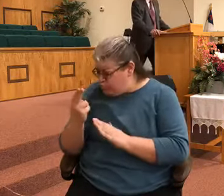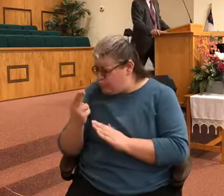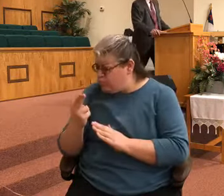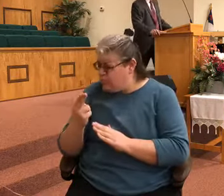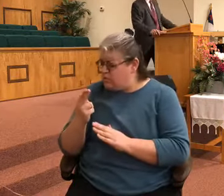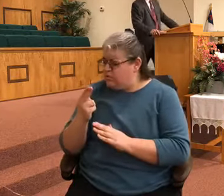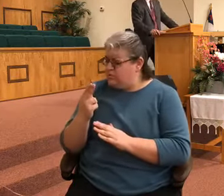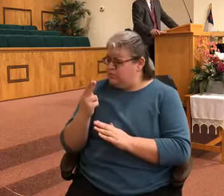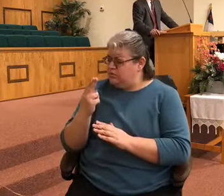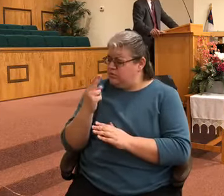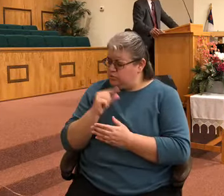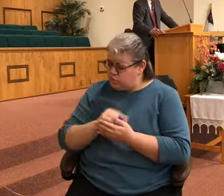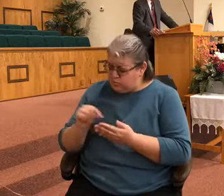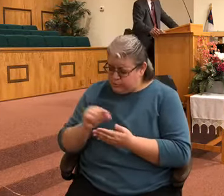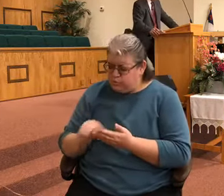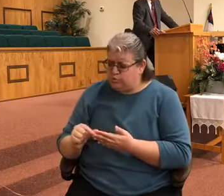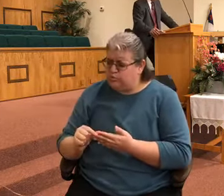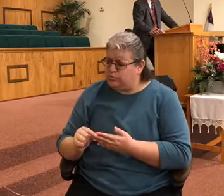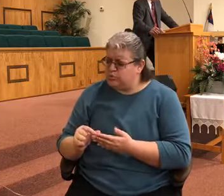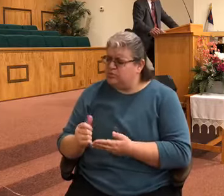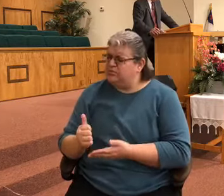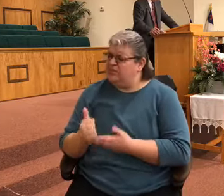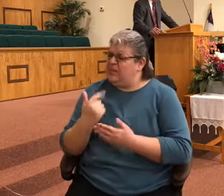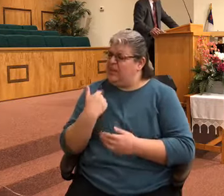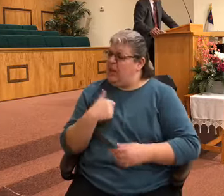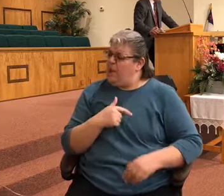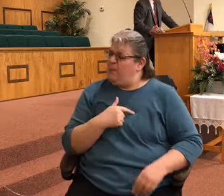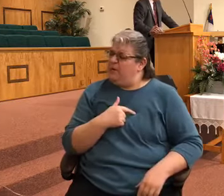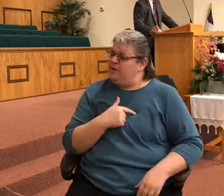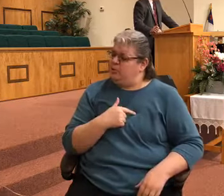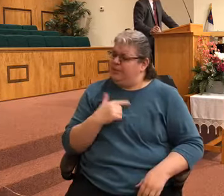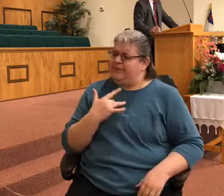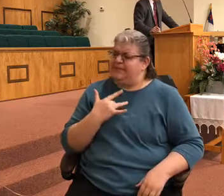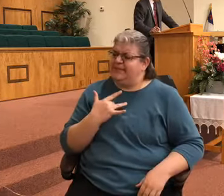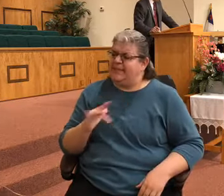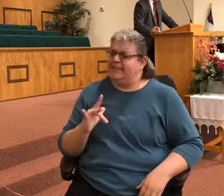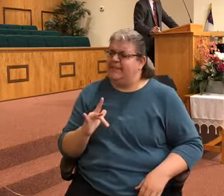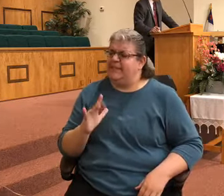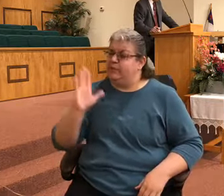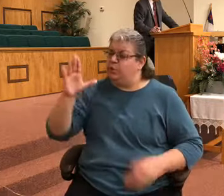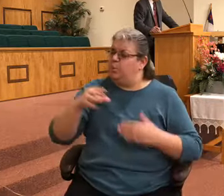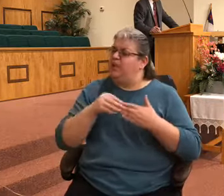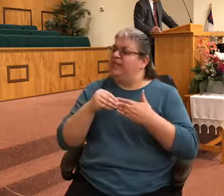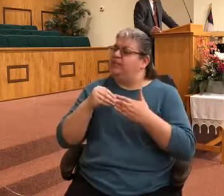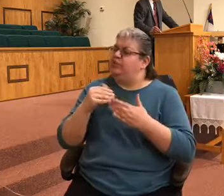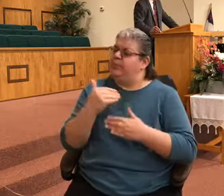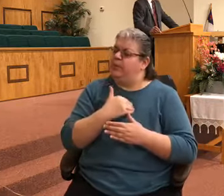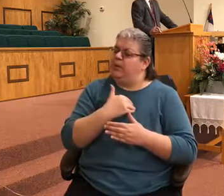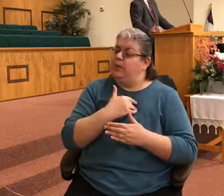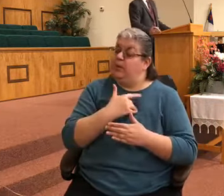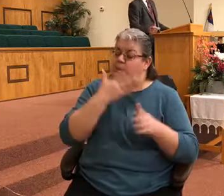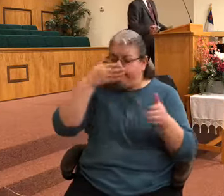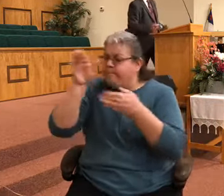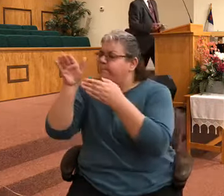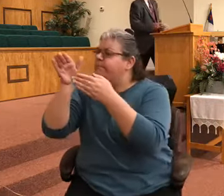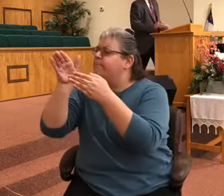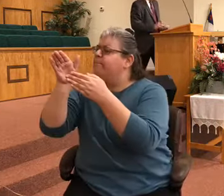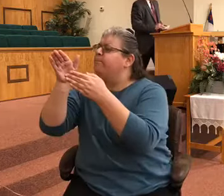help us Lord to be sensitive to your leadership help us Lord God to be mindful